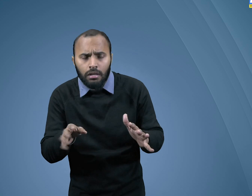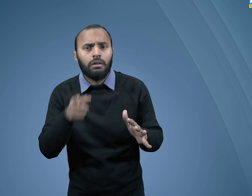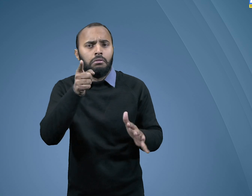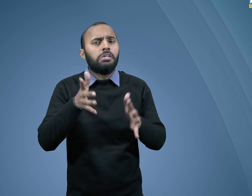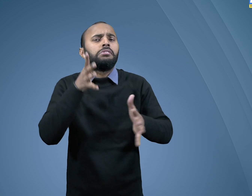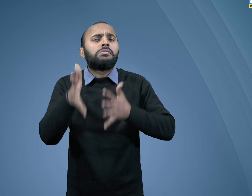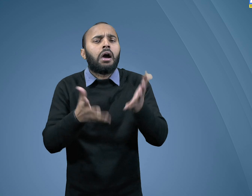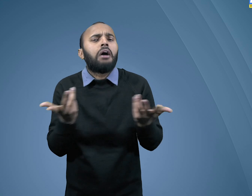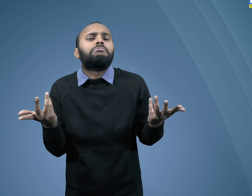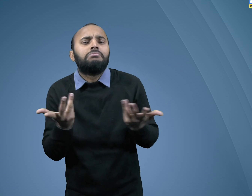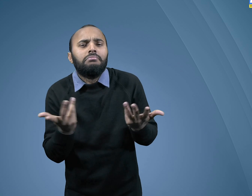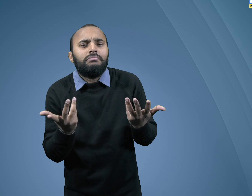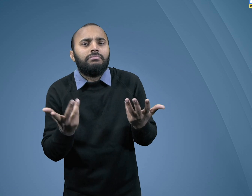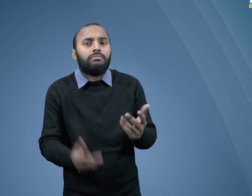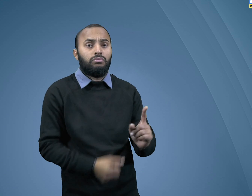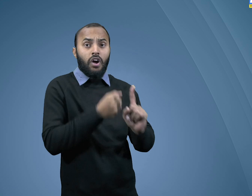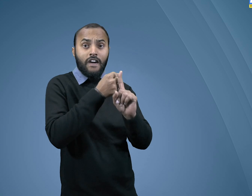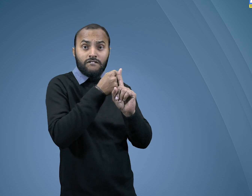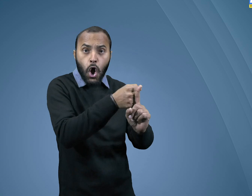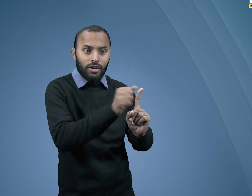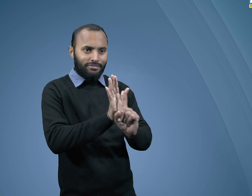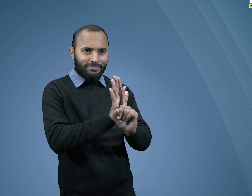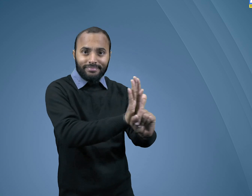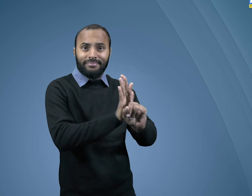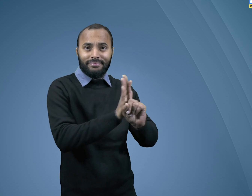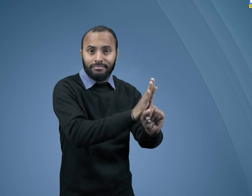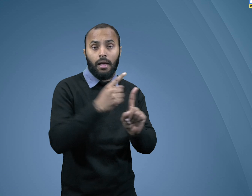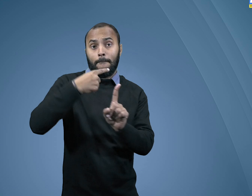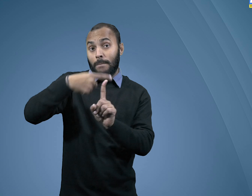force and pressure which is signed like this.